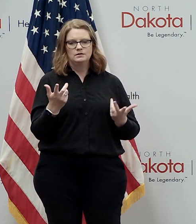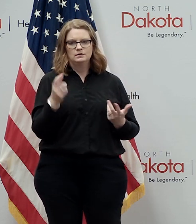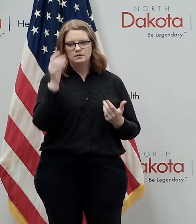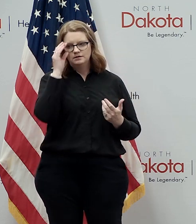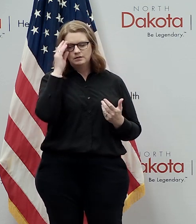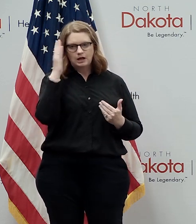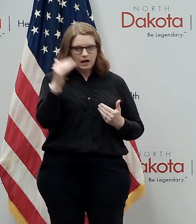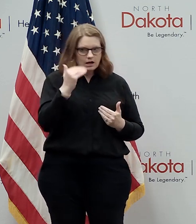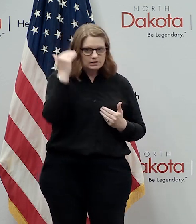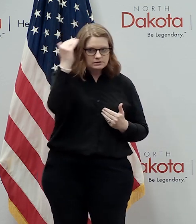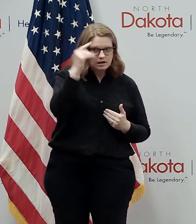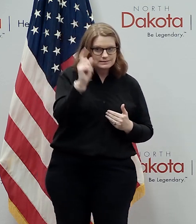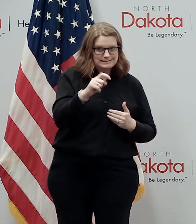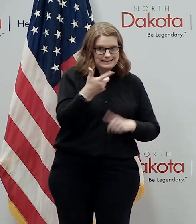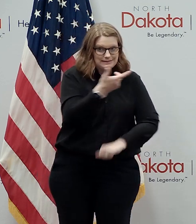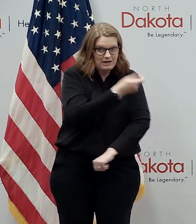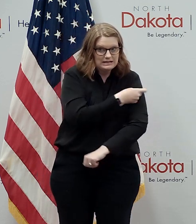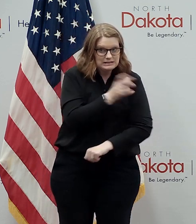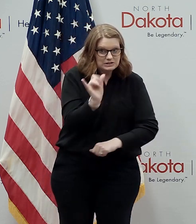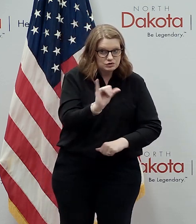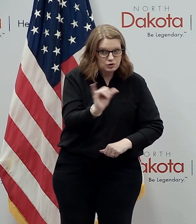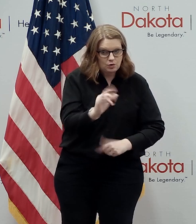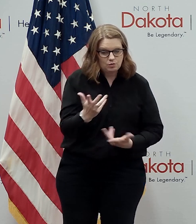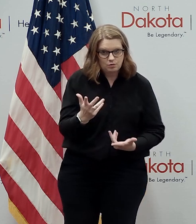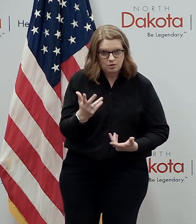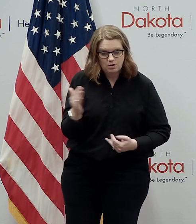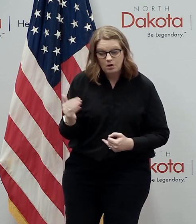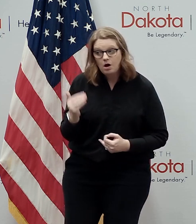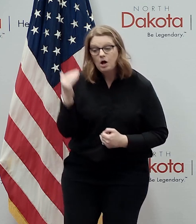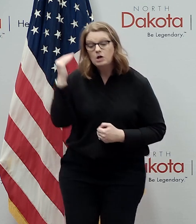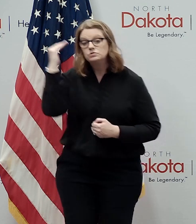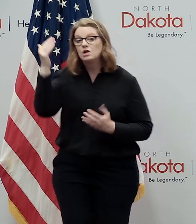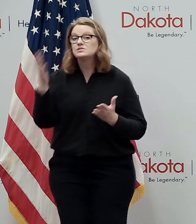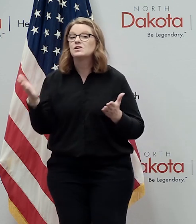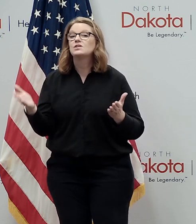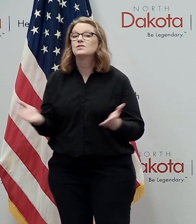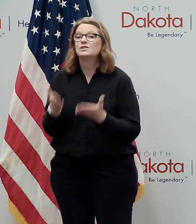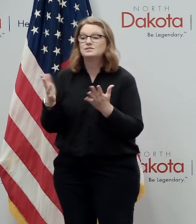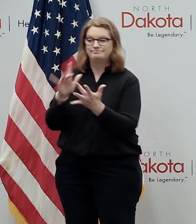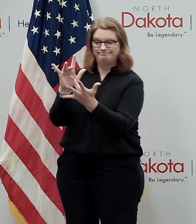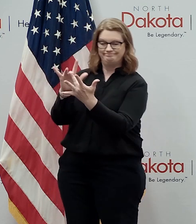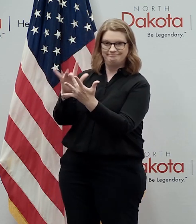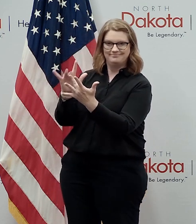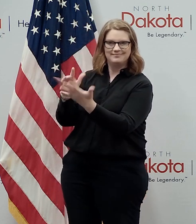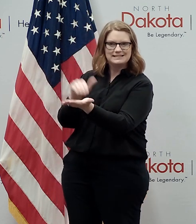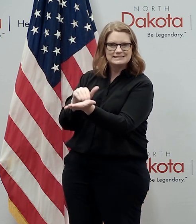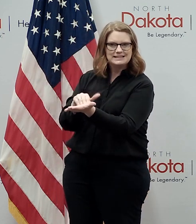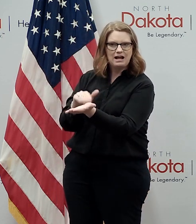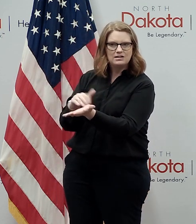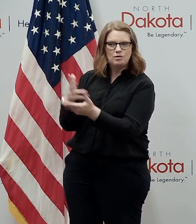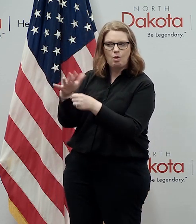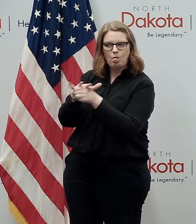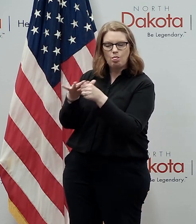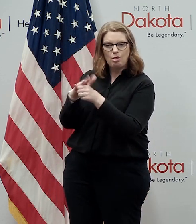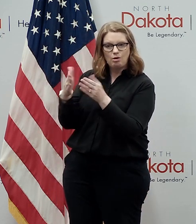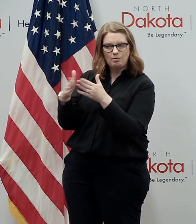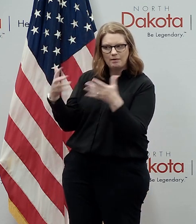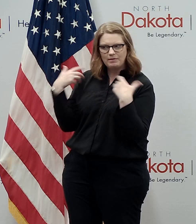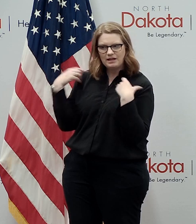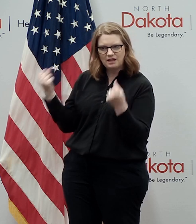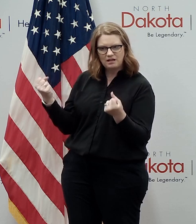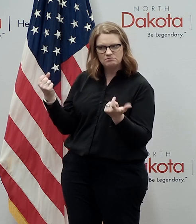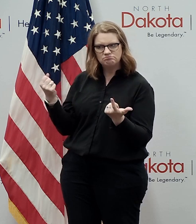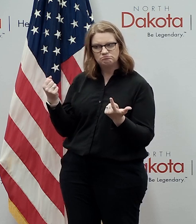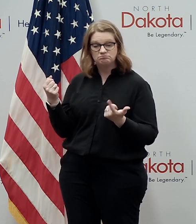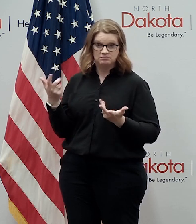that adults need vaccines too adults are also encouraged to contact their health care provider or local public health unit about